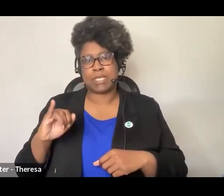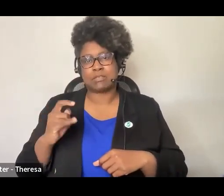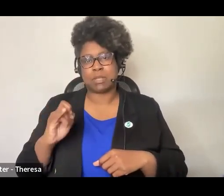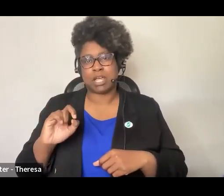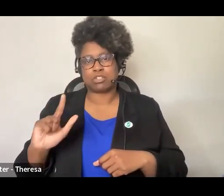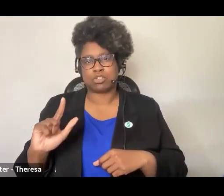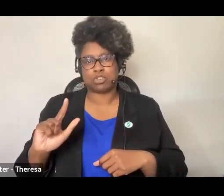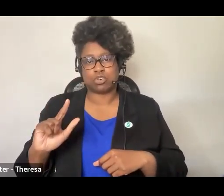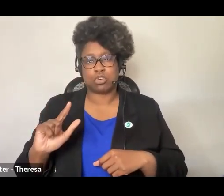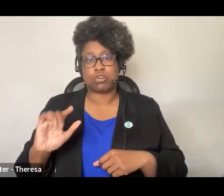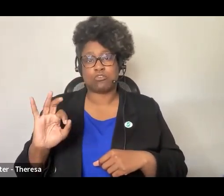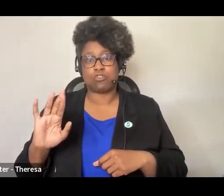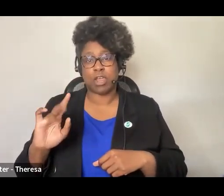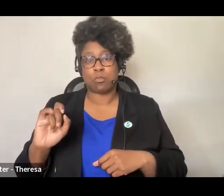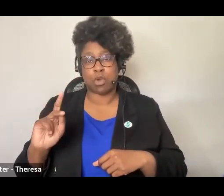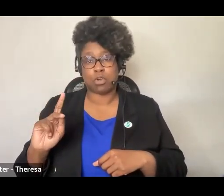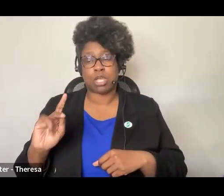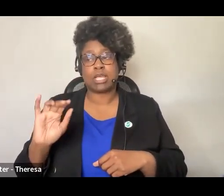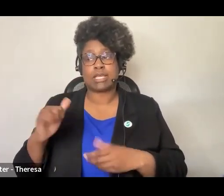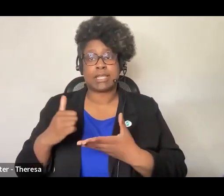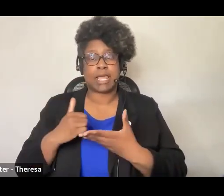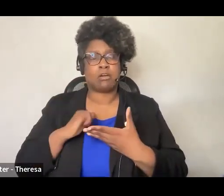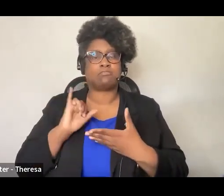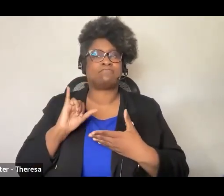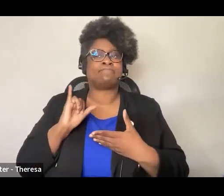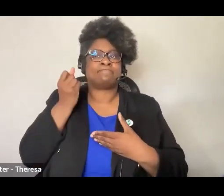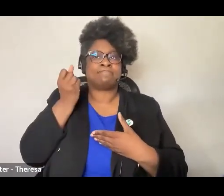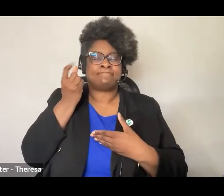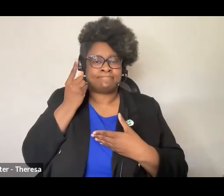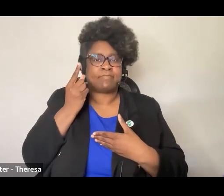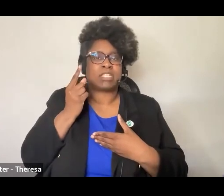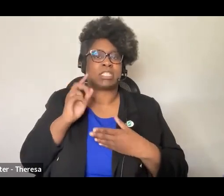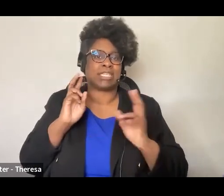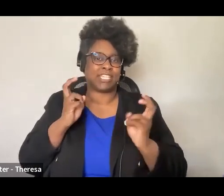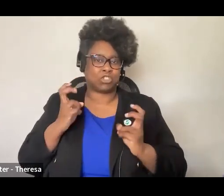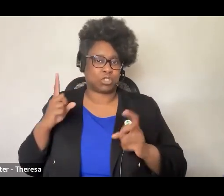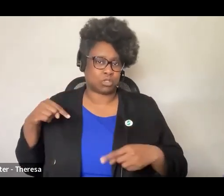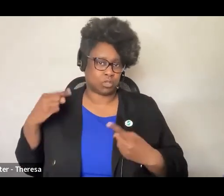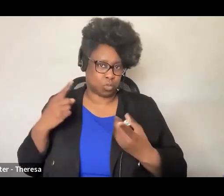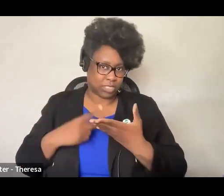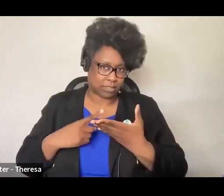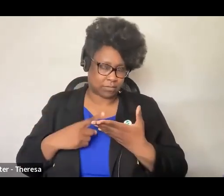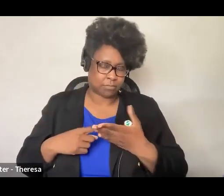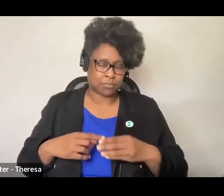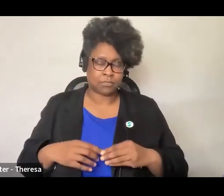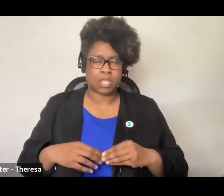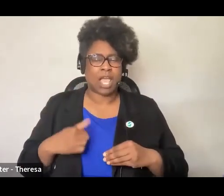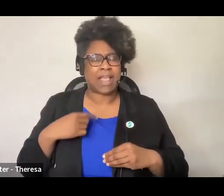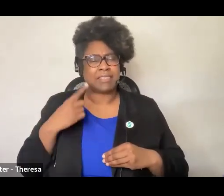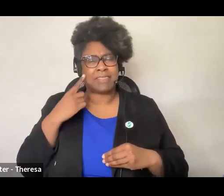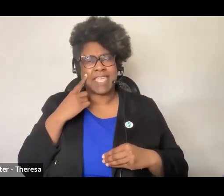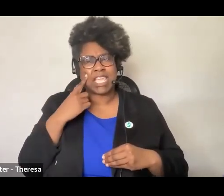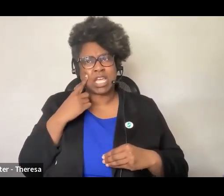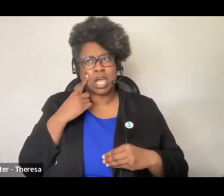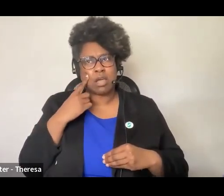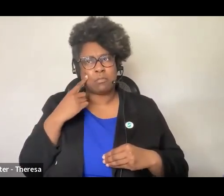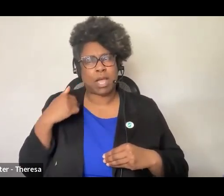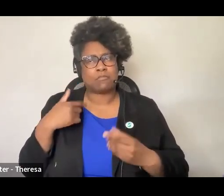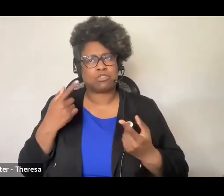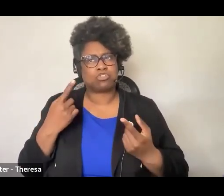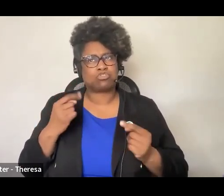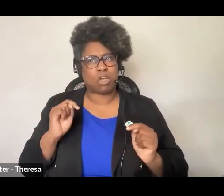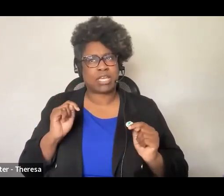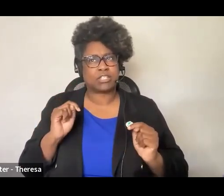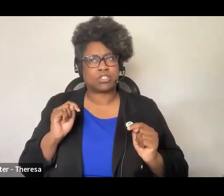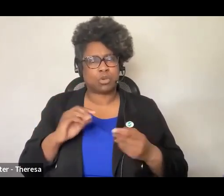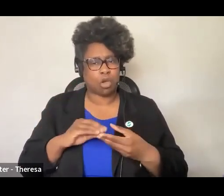you know can be really illuminating in understanding the very issues we've talked about I think that what what I am trying to argue is in